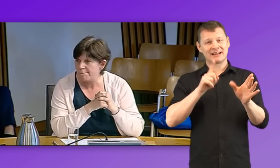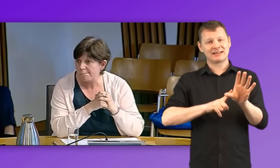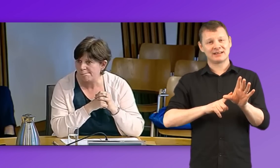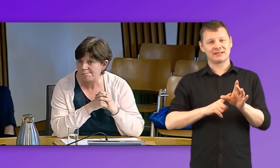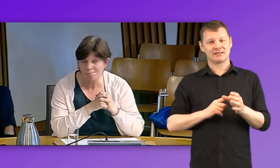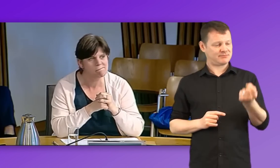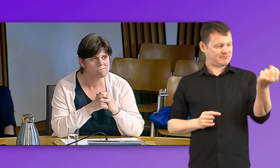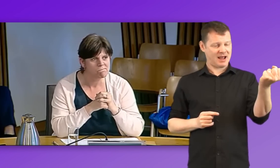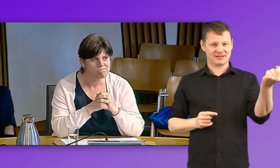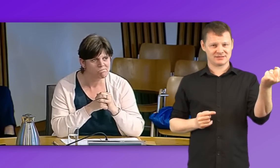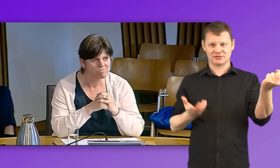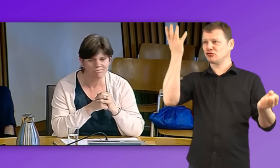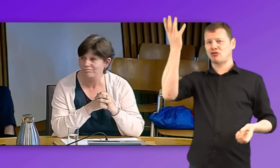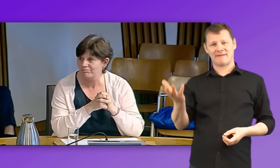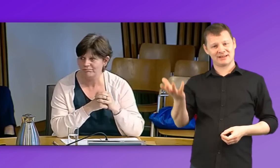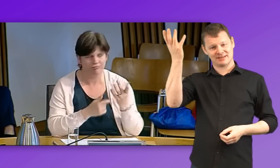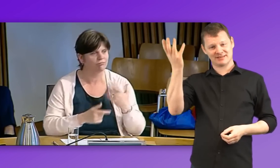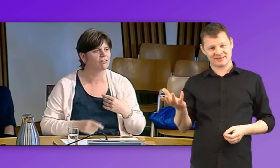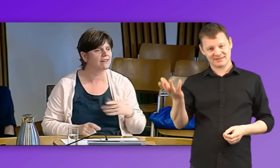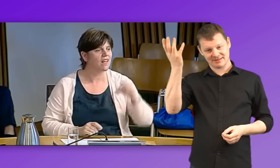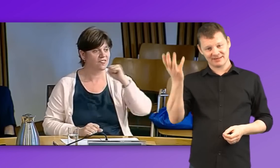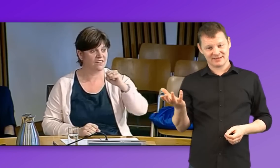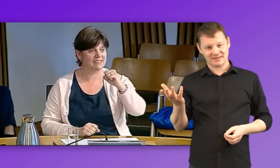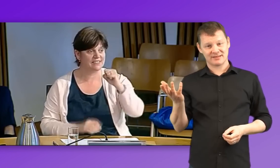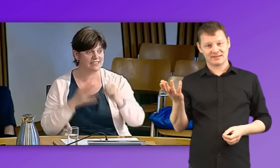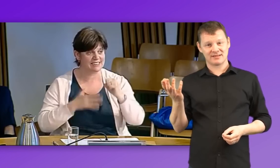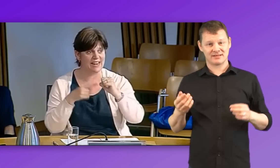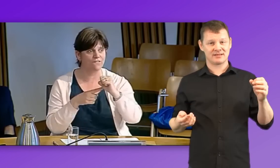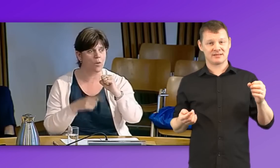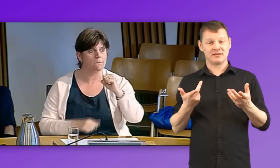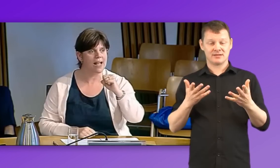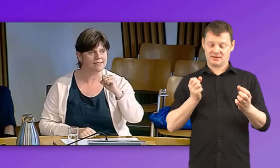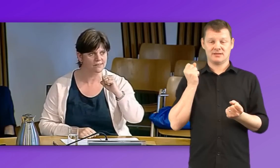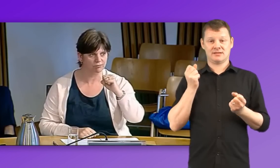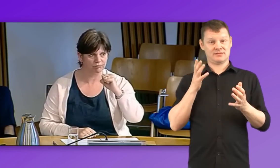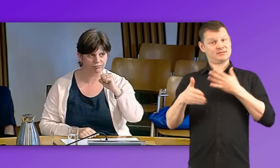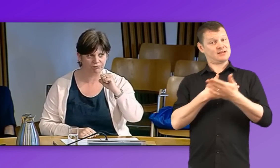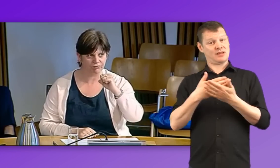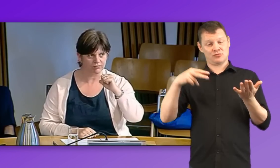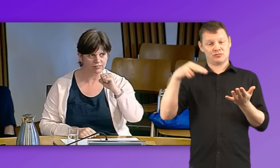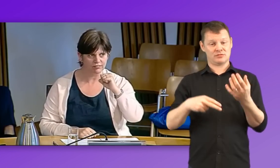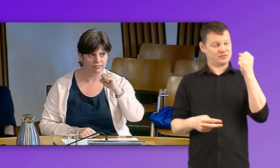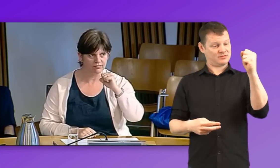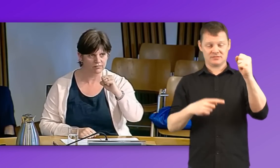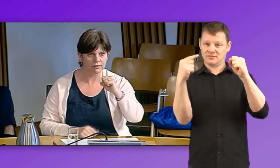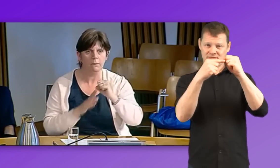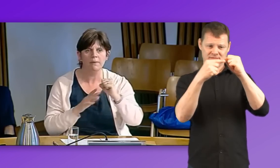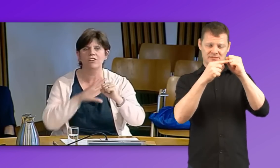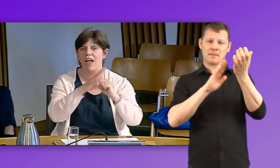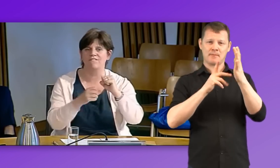Okay, I'm sure you're all familiar with gravity. Right! So, in sign language, look, the fist that I'm using here is the sign for